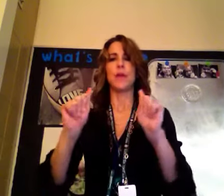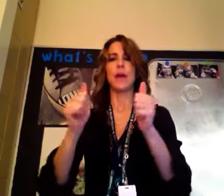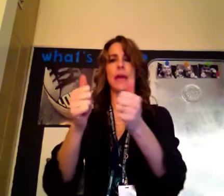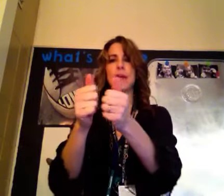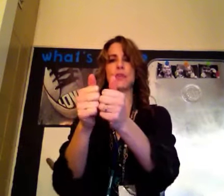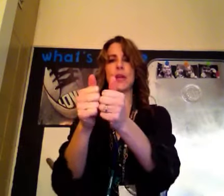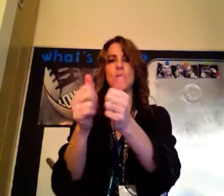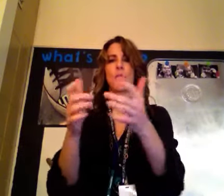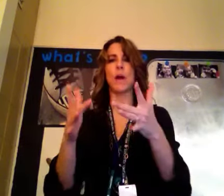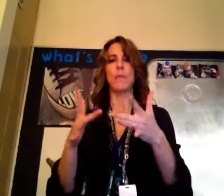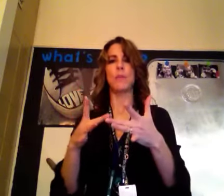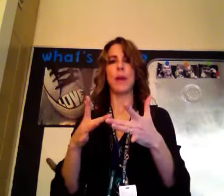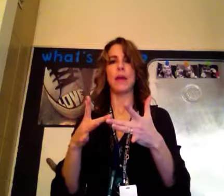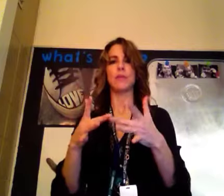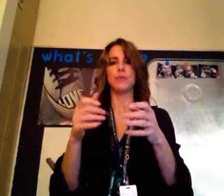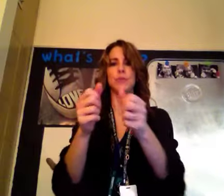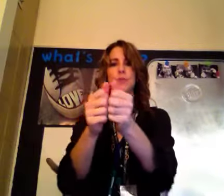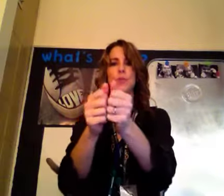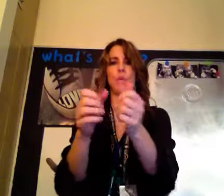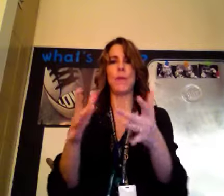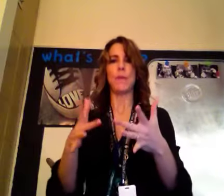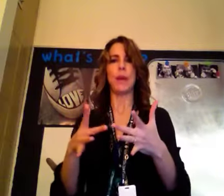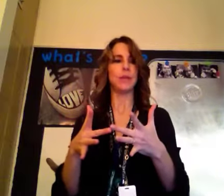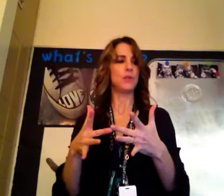A handshape, web page, web page.